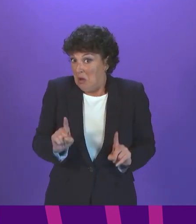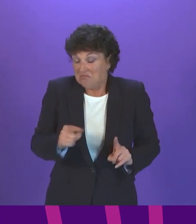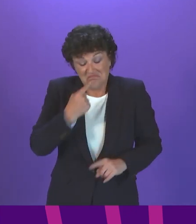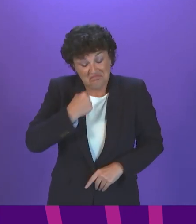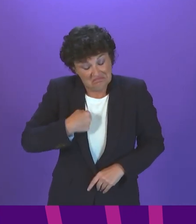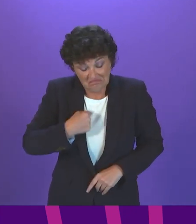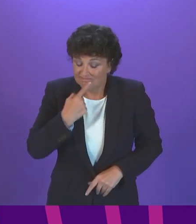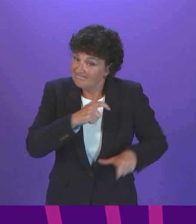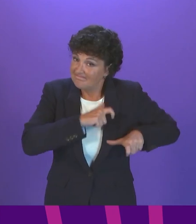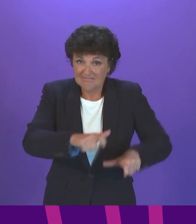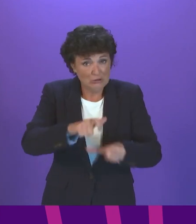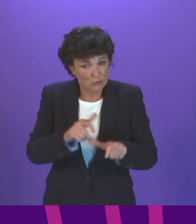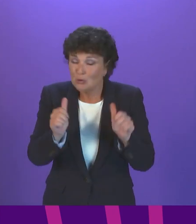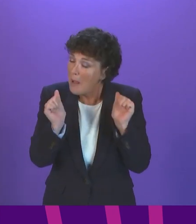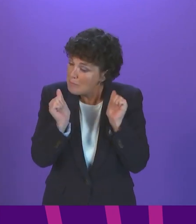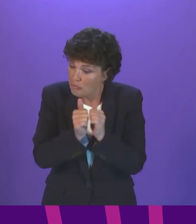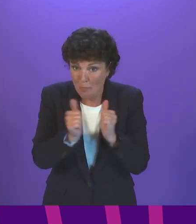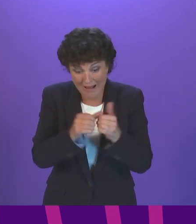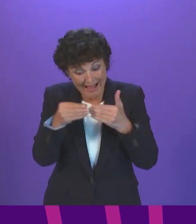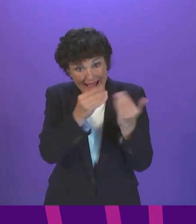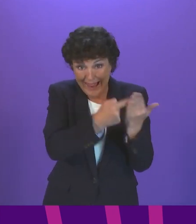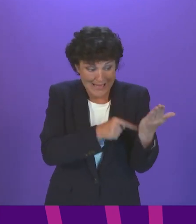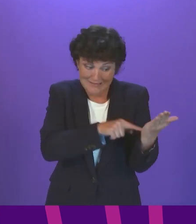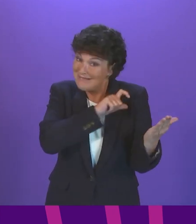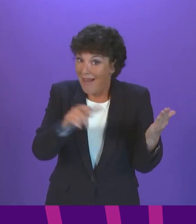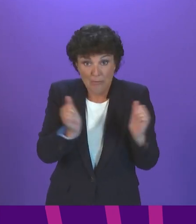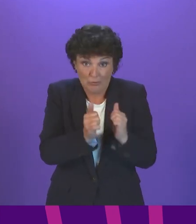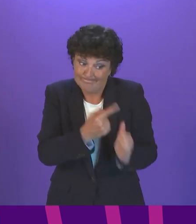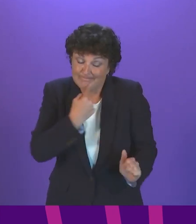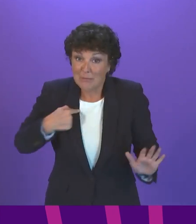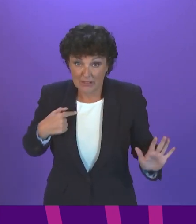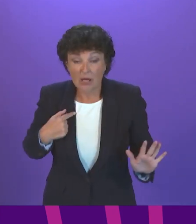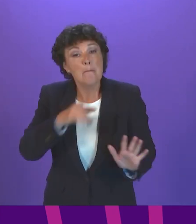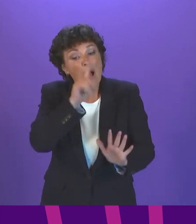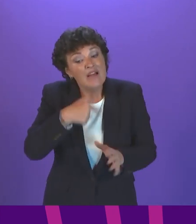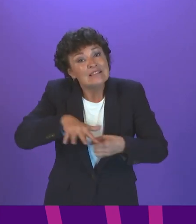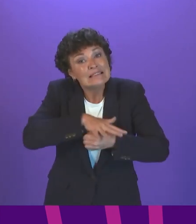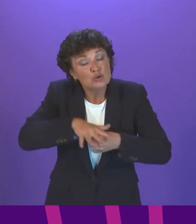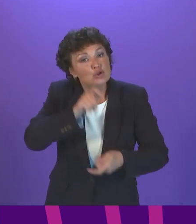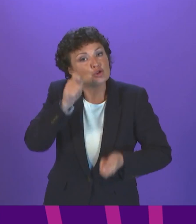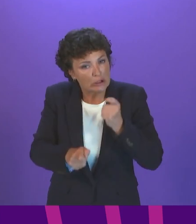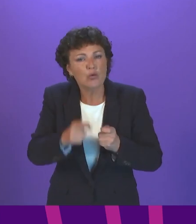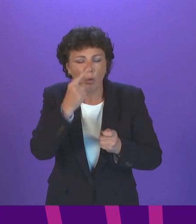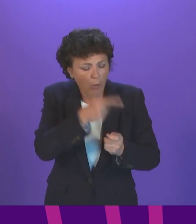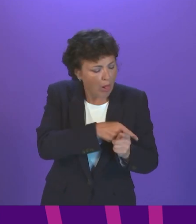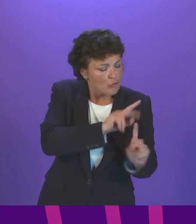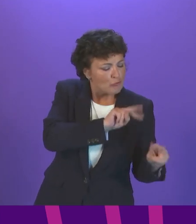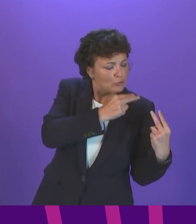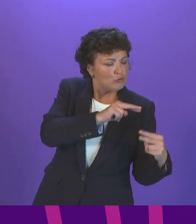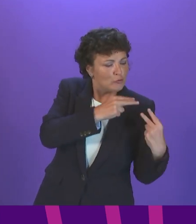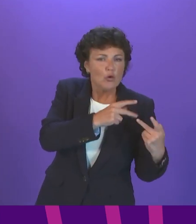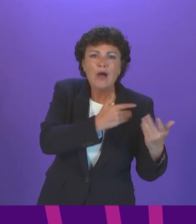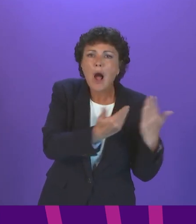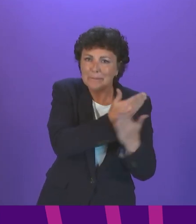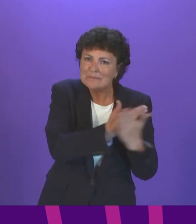appropriate to have the guidance that is currently in place in place. But as the situation changes, we will make sure that we keep all of the guidance